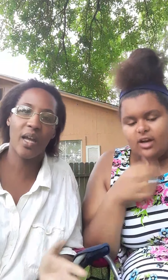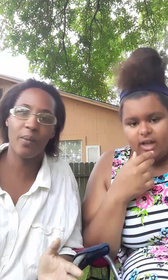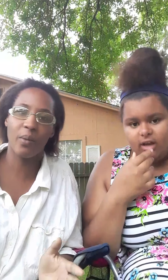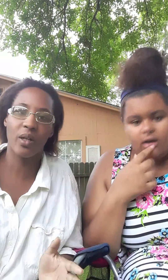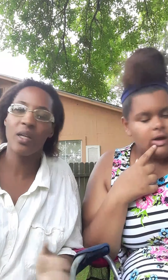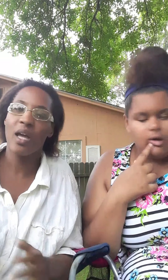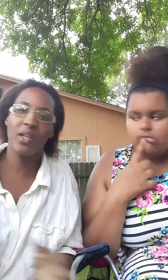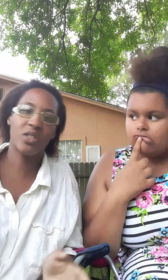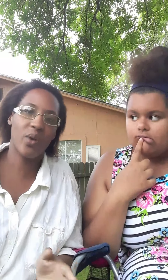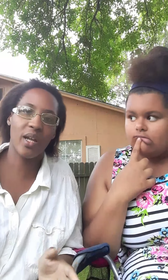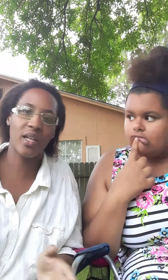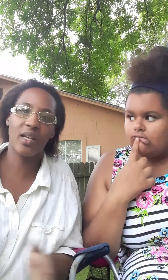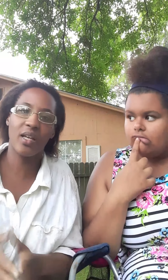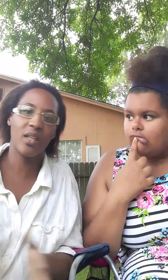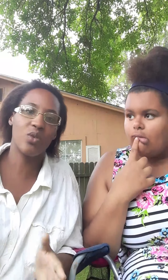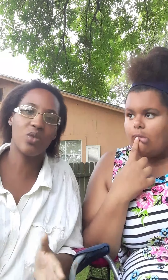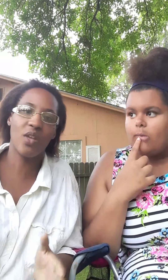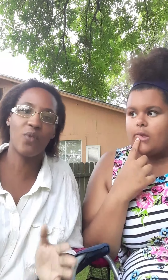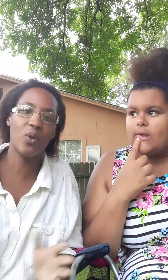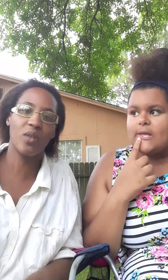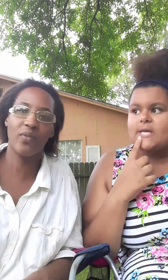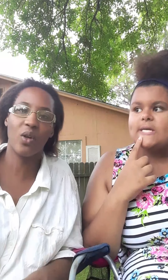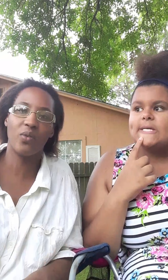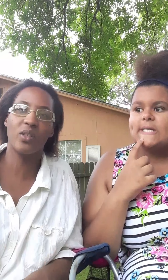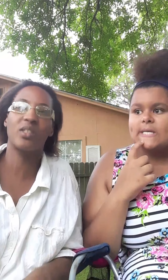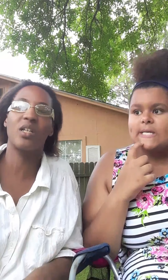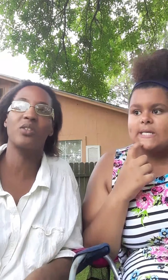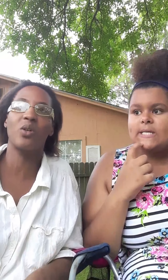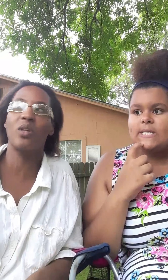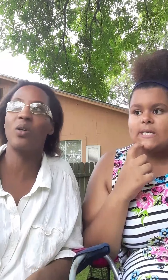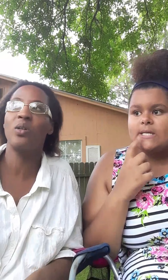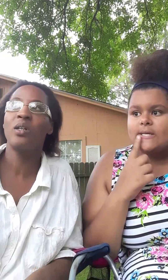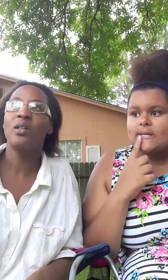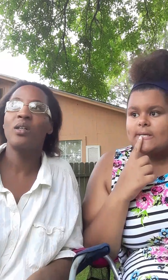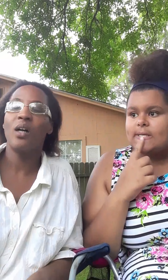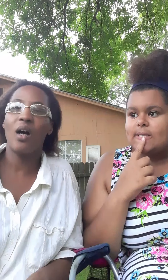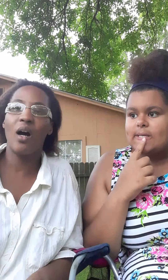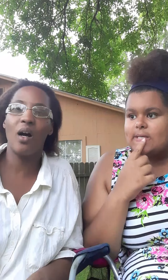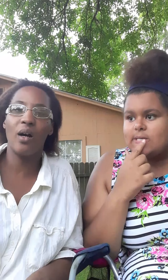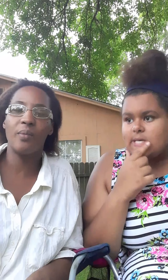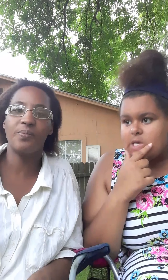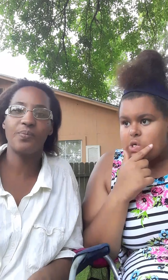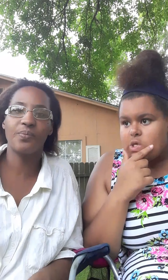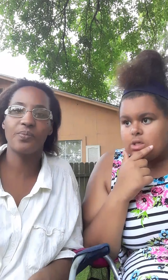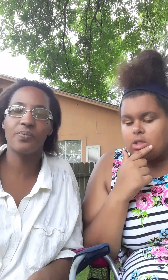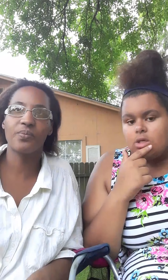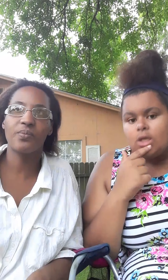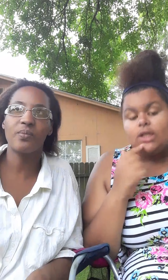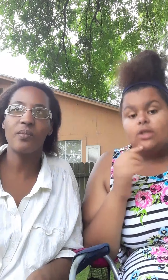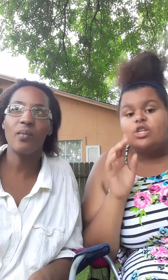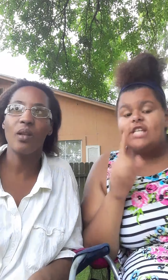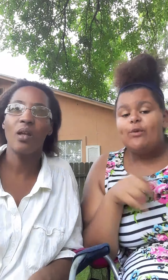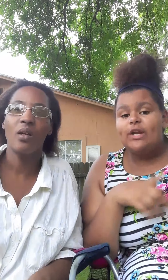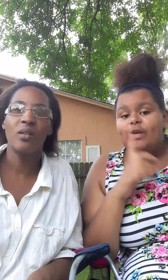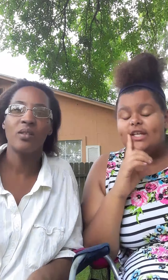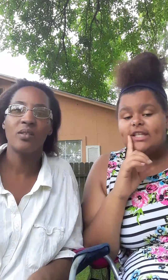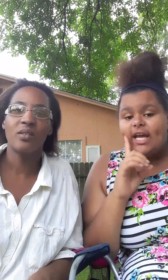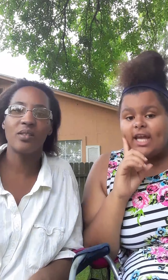eating and then you see food left over and stuff so no um you gotta be just like whenever we did that candy